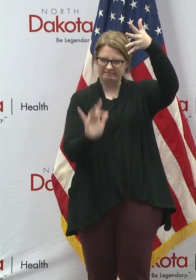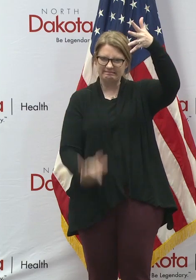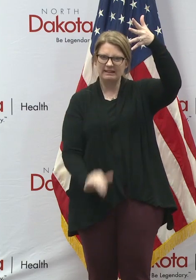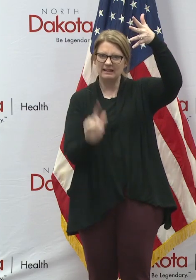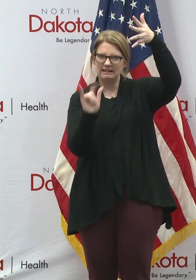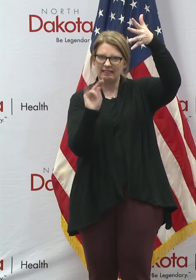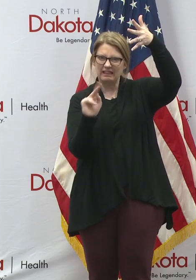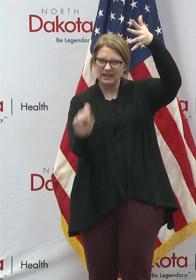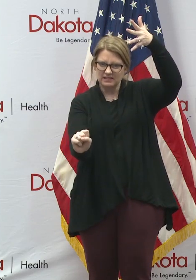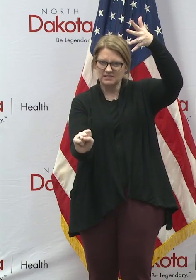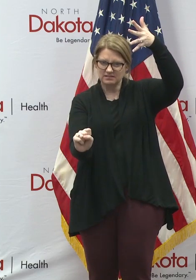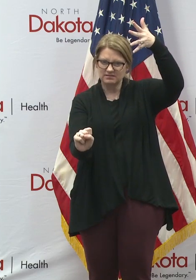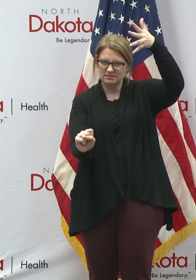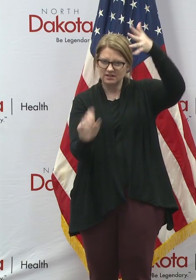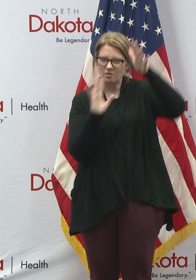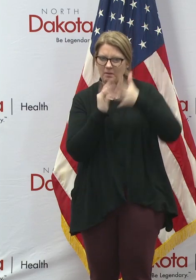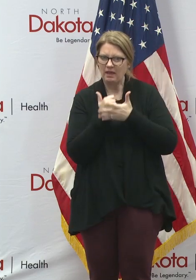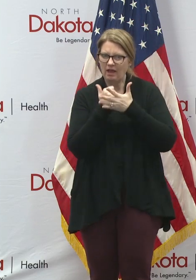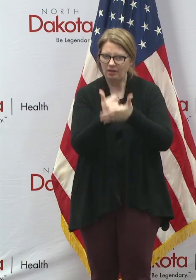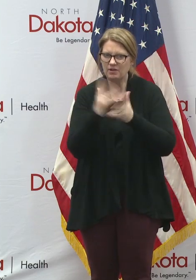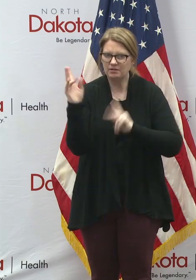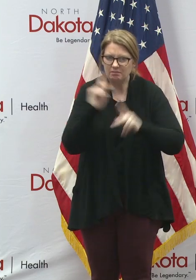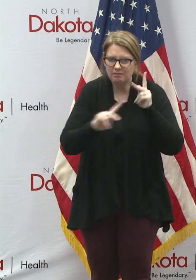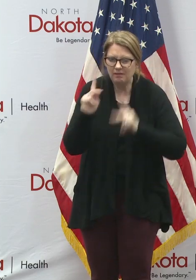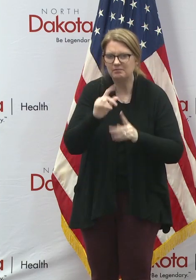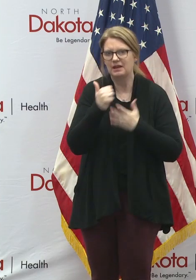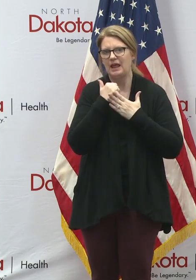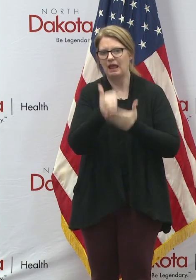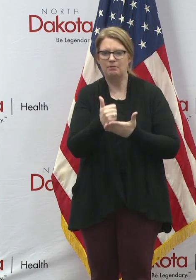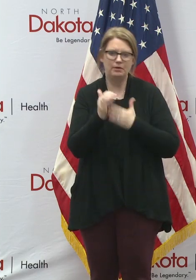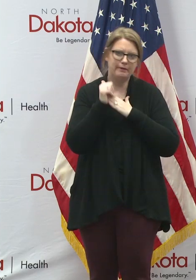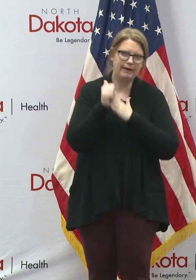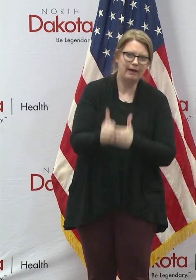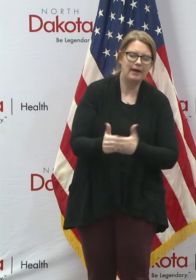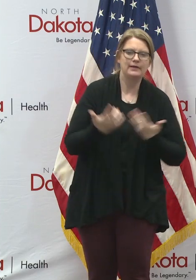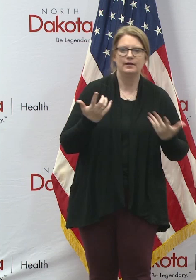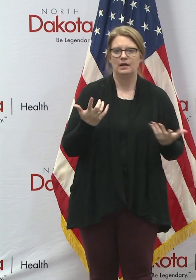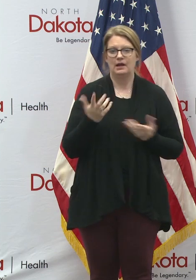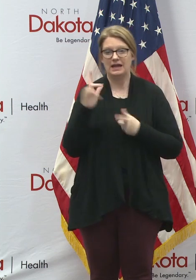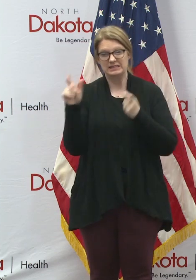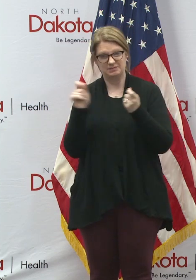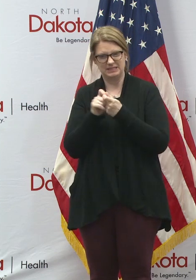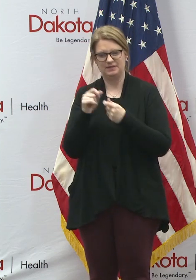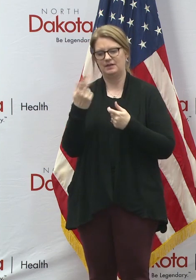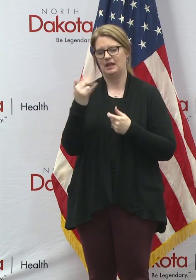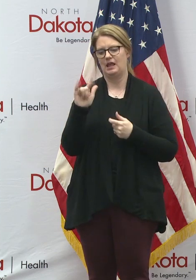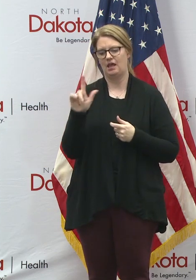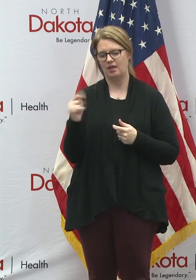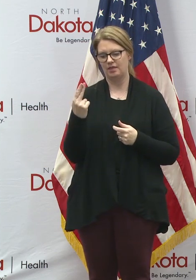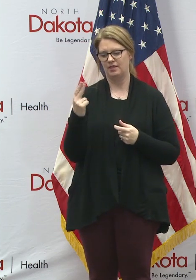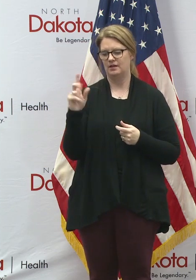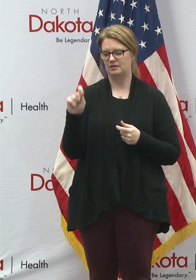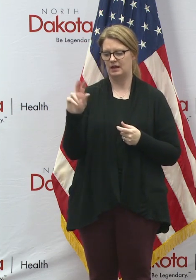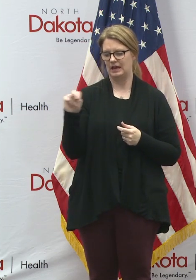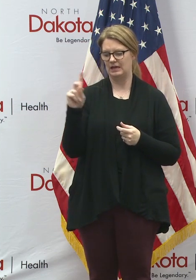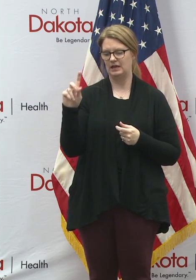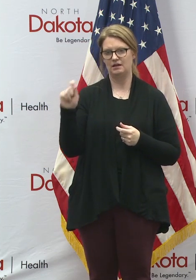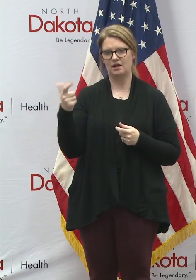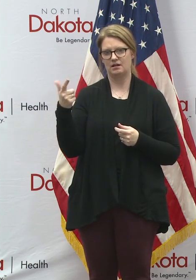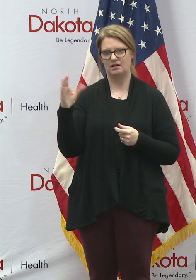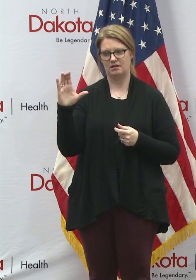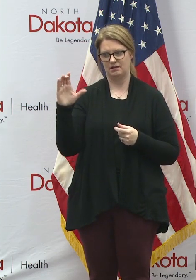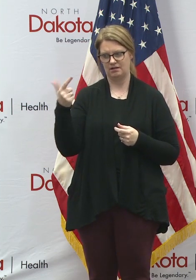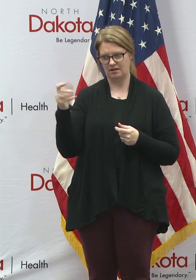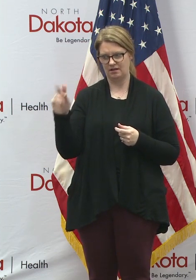kinds of things that would be helpful to citizens to help guide them through this. Or specifically, health.nd.gov takes you directly to our